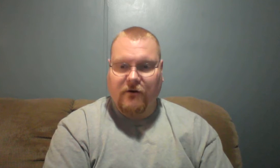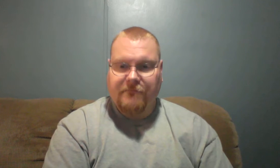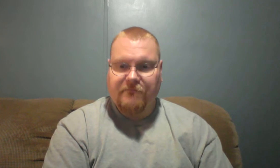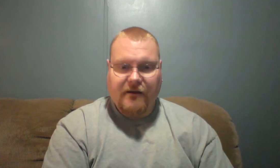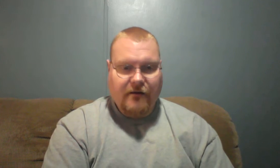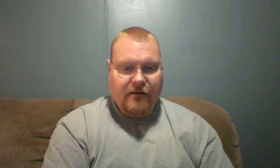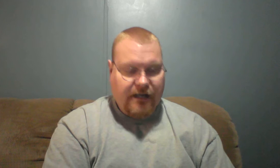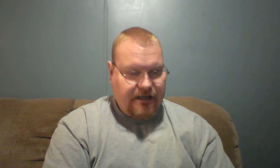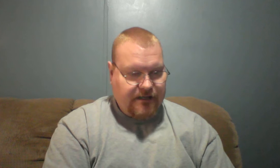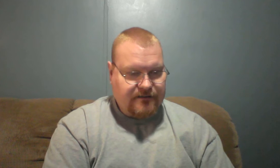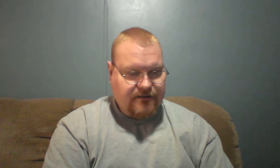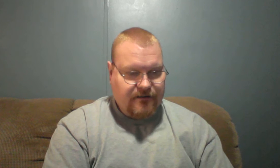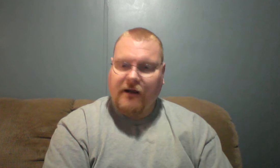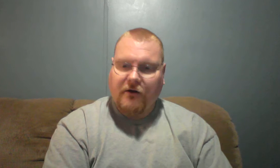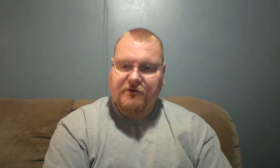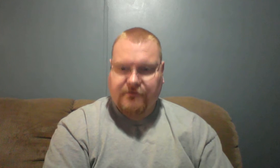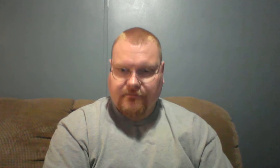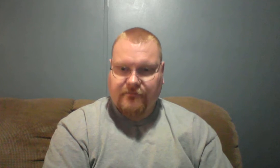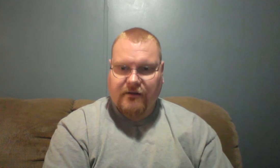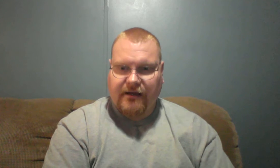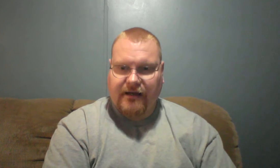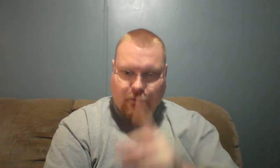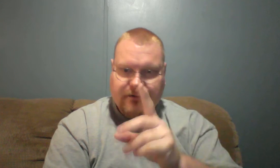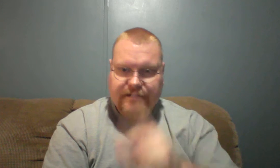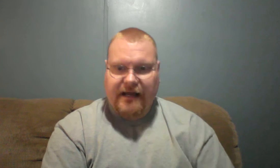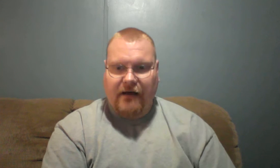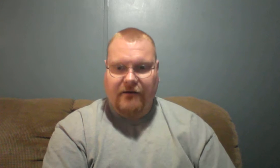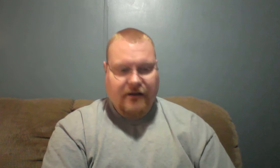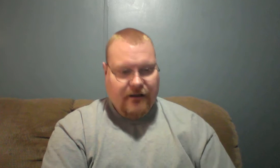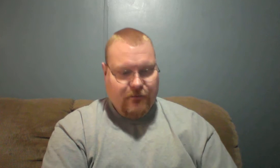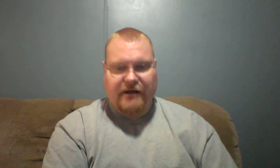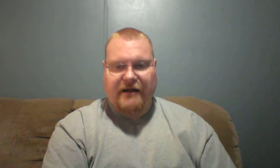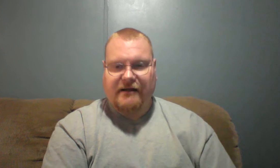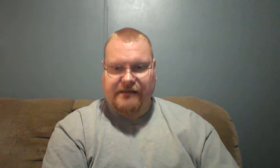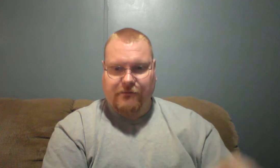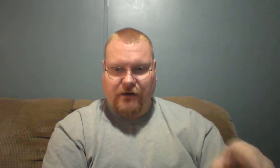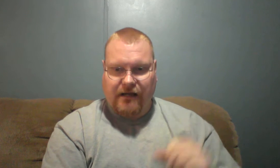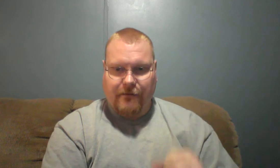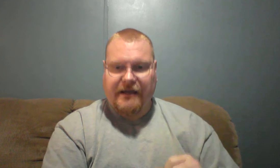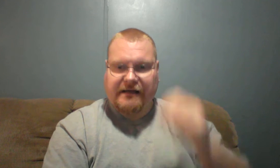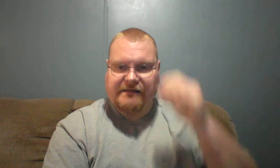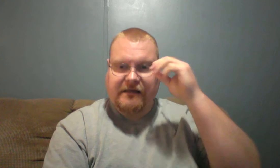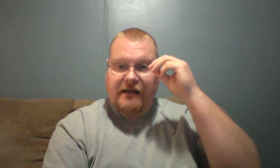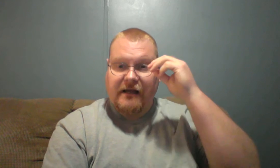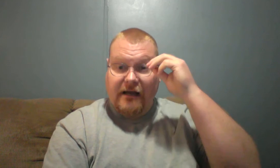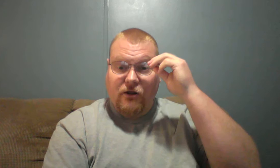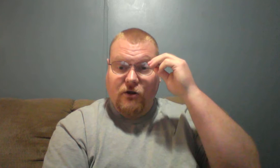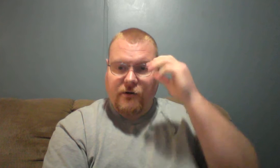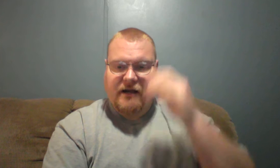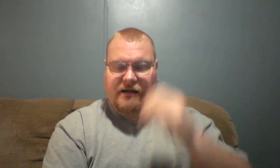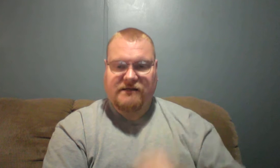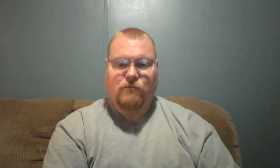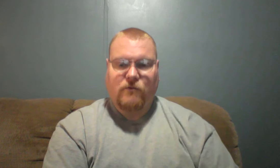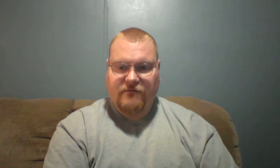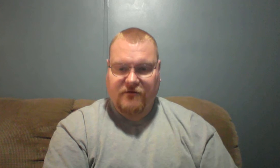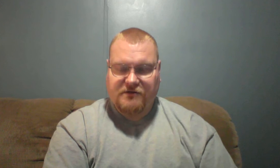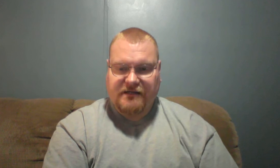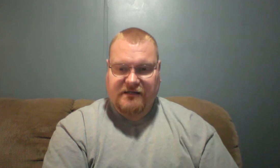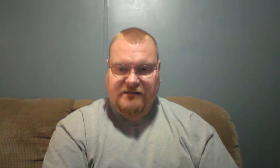is an altar. And I pointed that out, put it down. I said, when I come in, I said, and I look around, I said, one of the first things I saw,